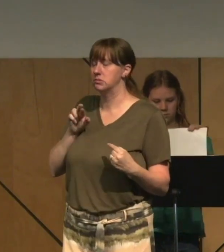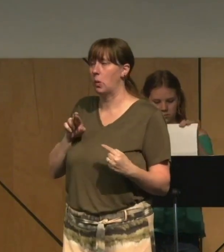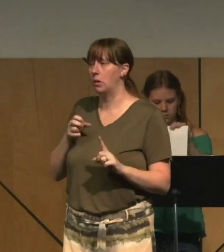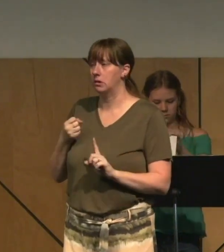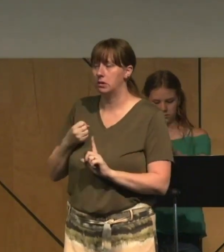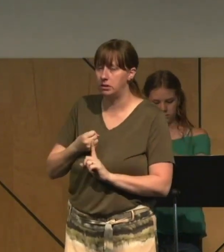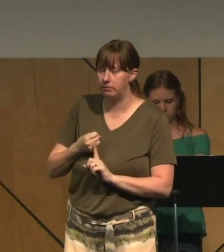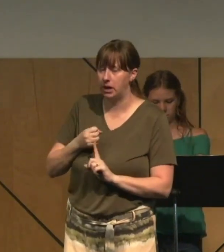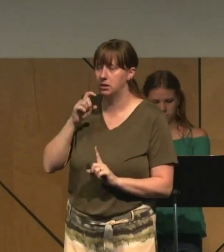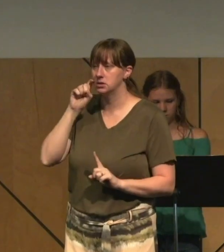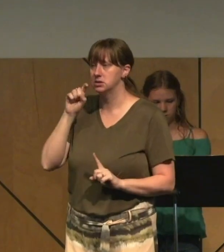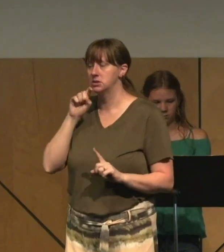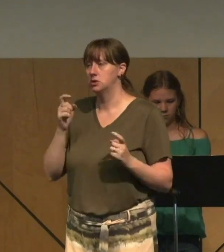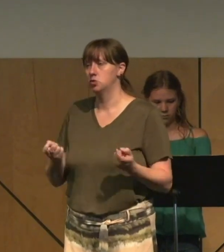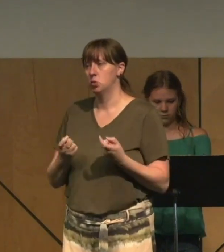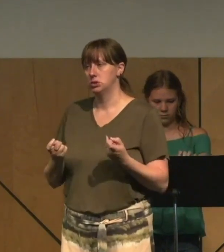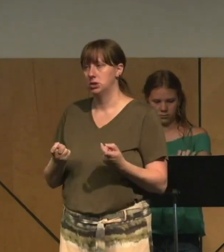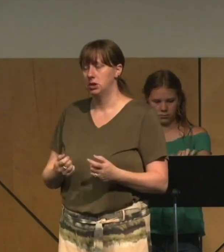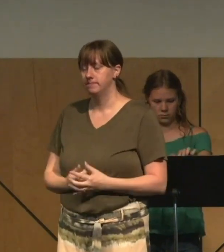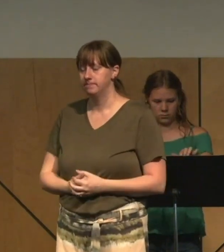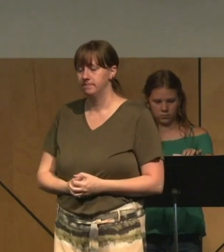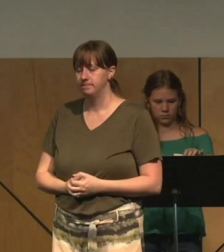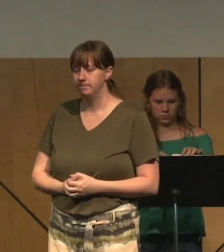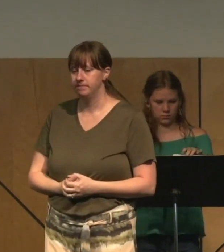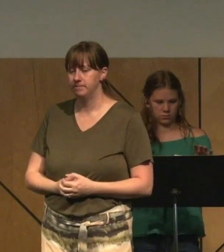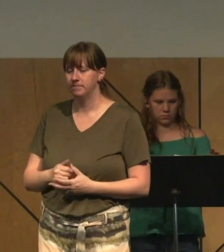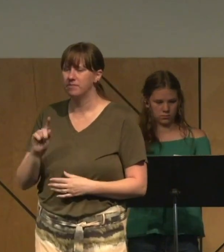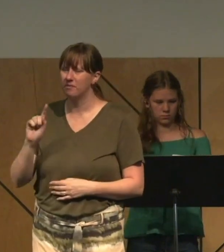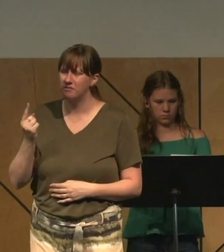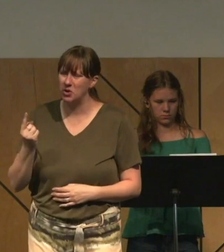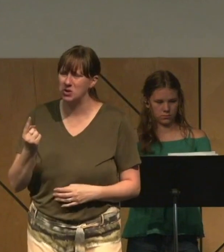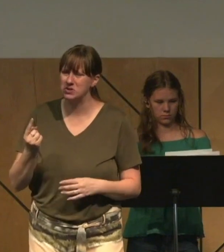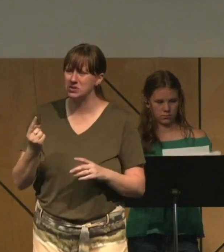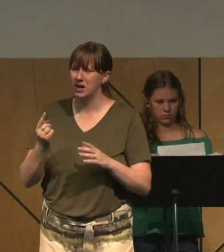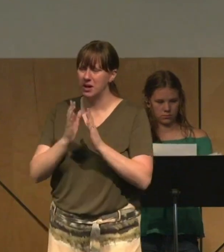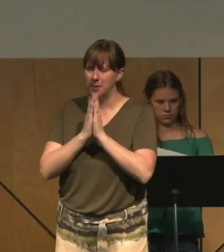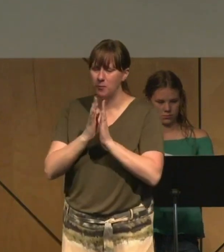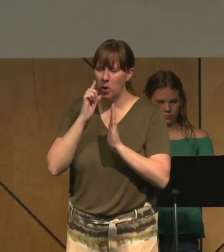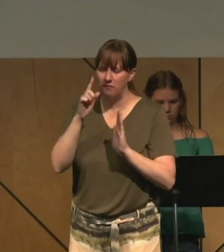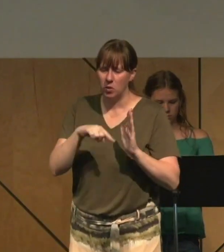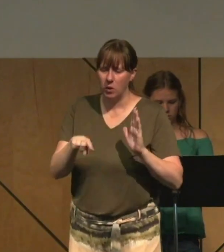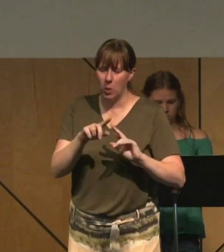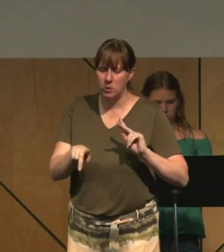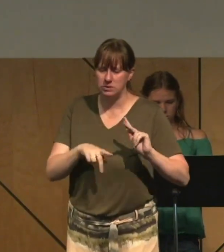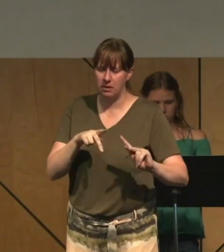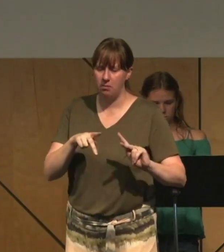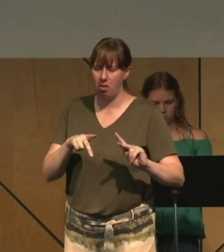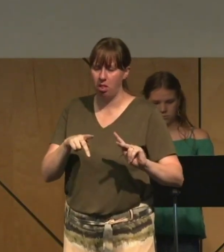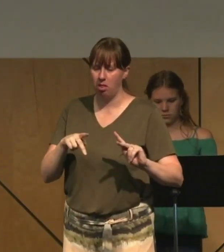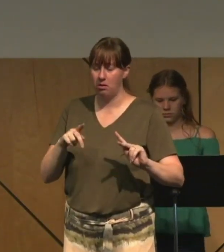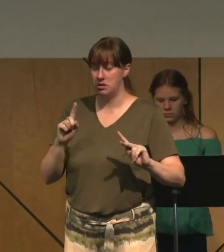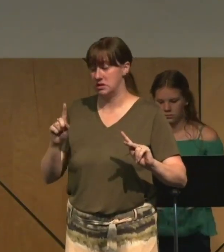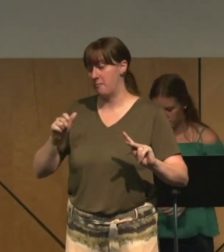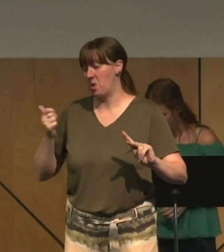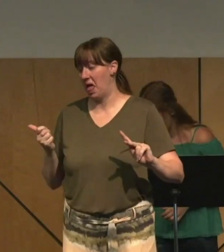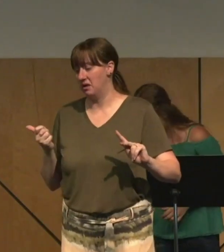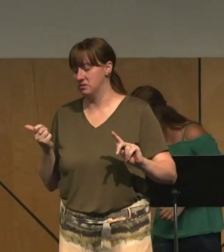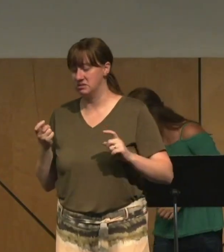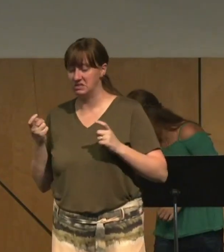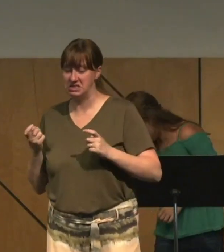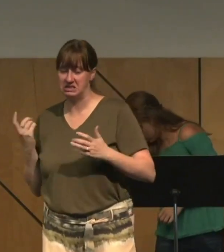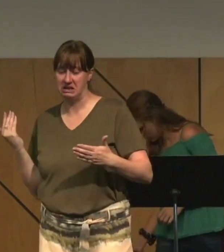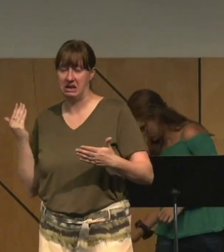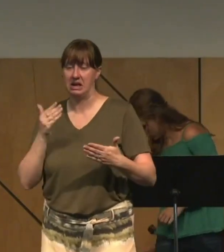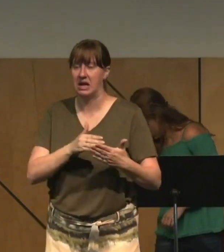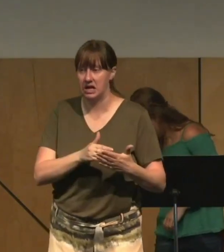First, I pray for those who have been hurt because they've been sinned against sexually.